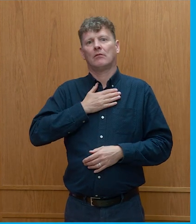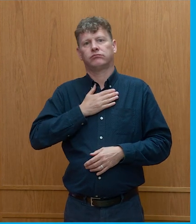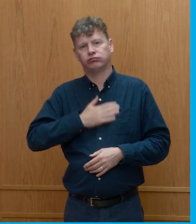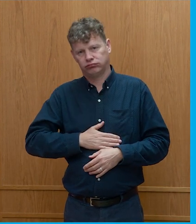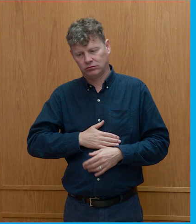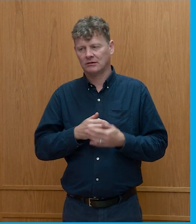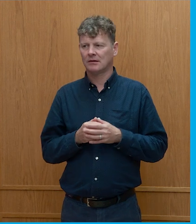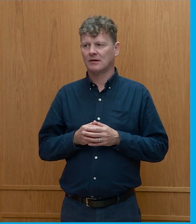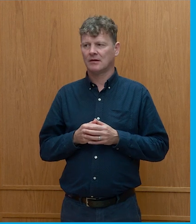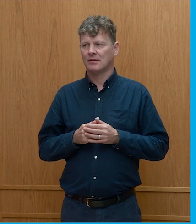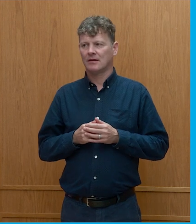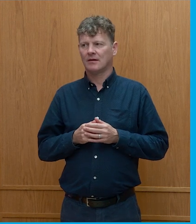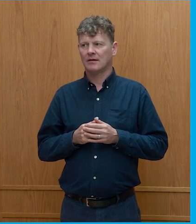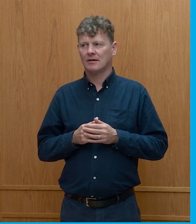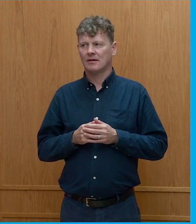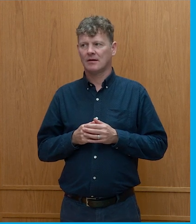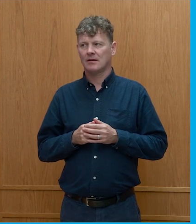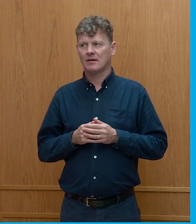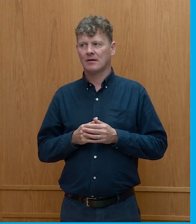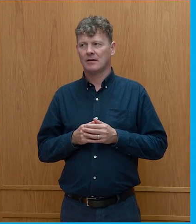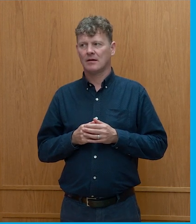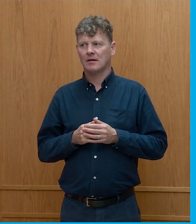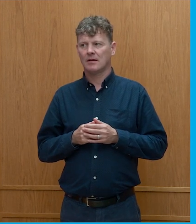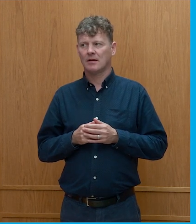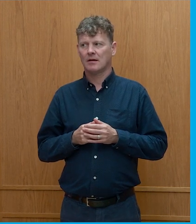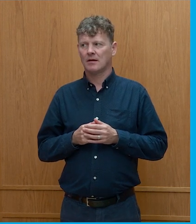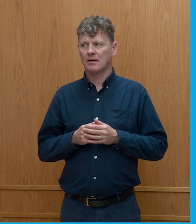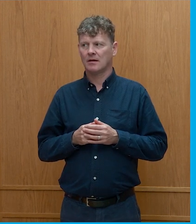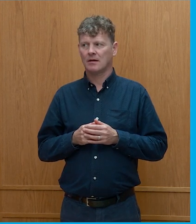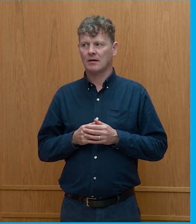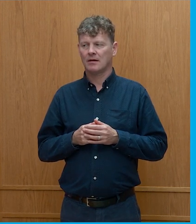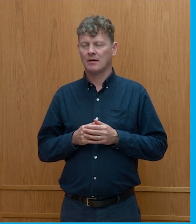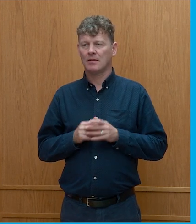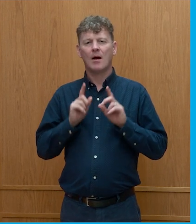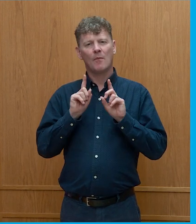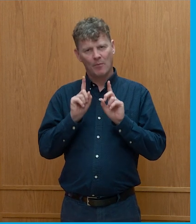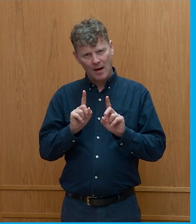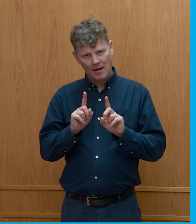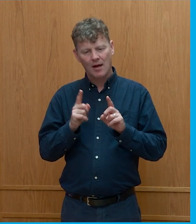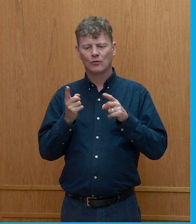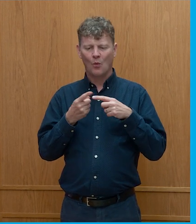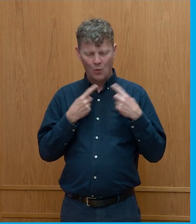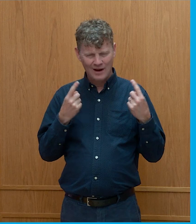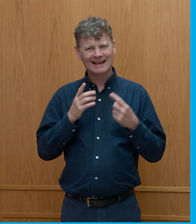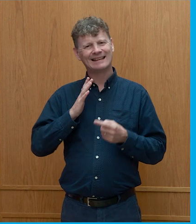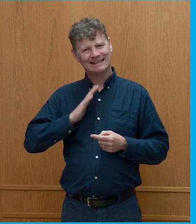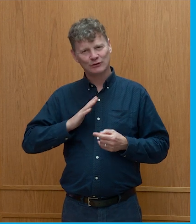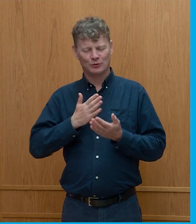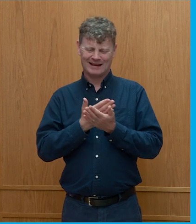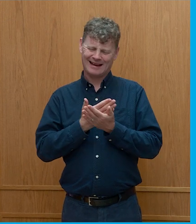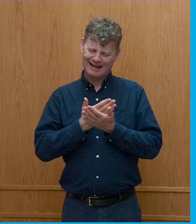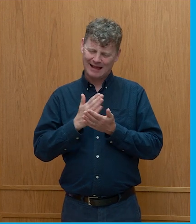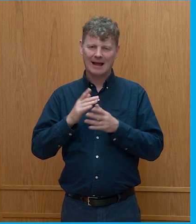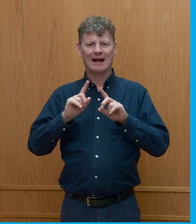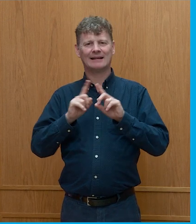I think that we need to be we need to be very clear about the different roles in terms